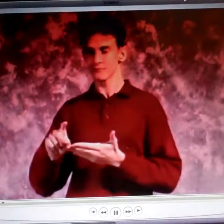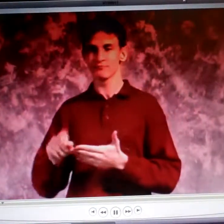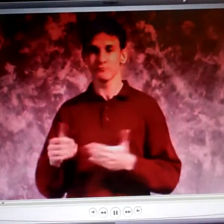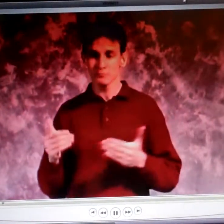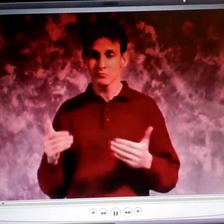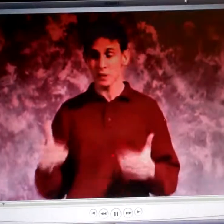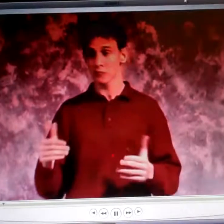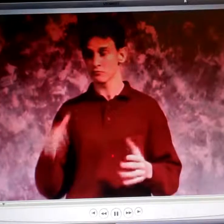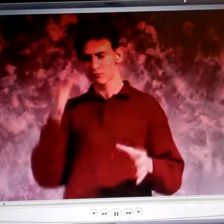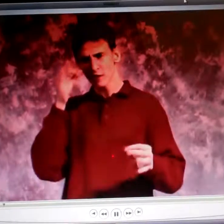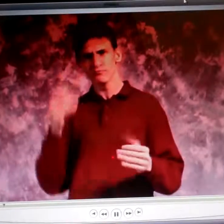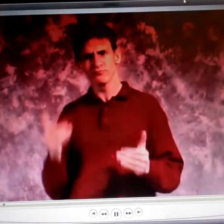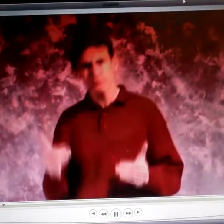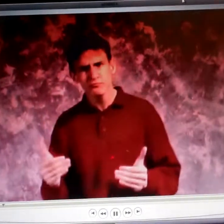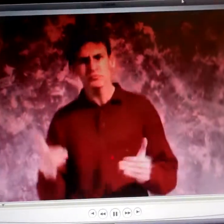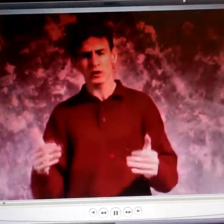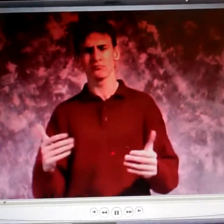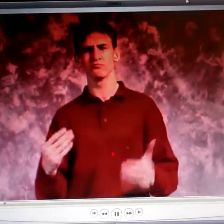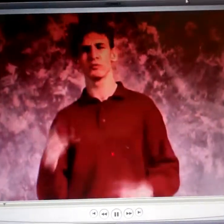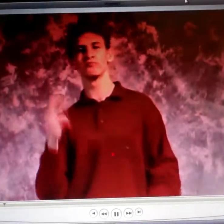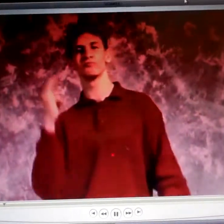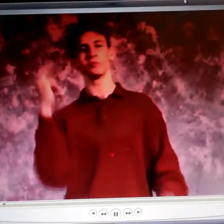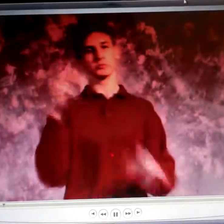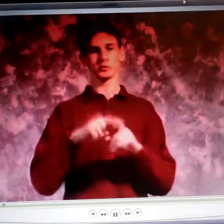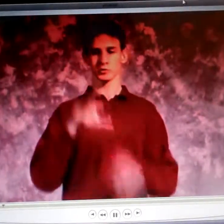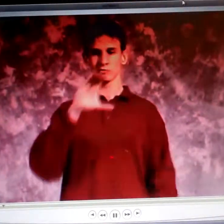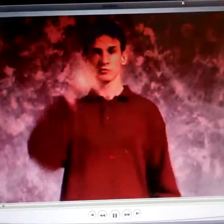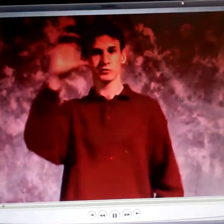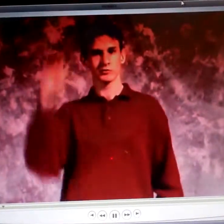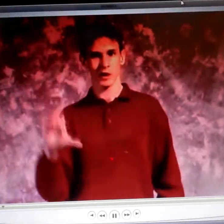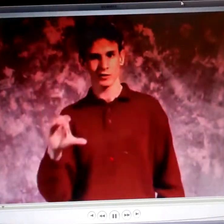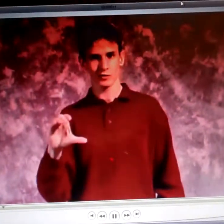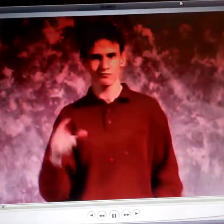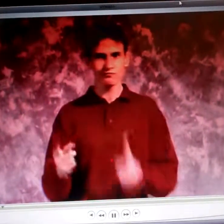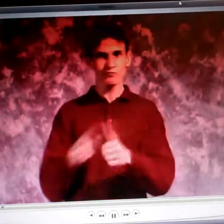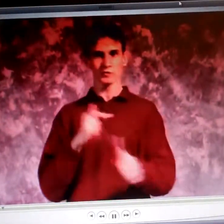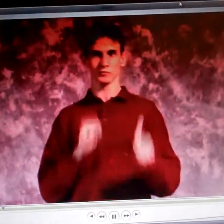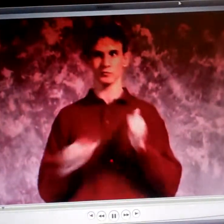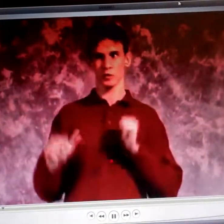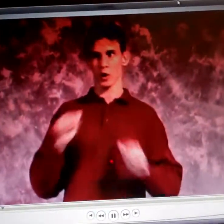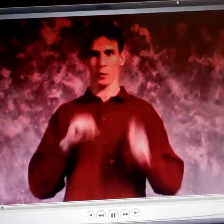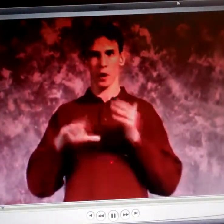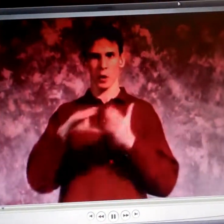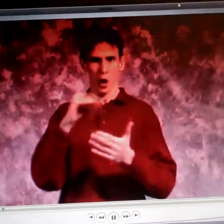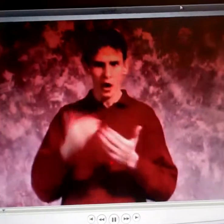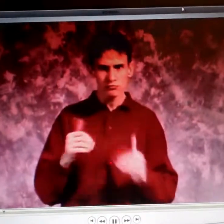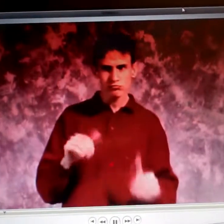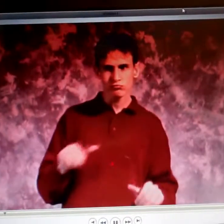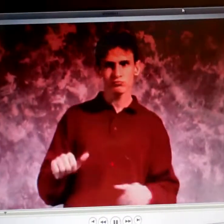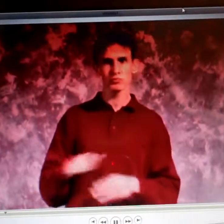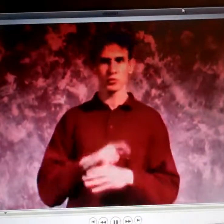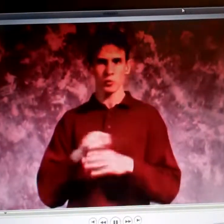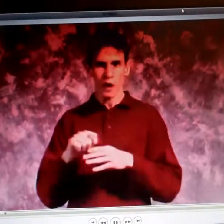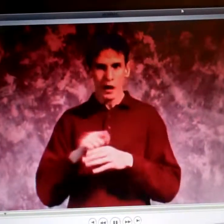core practicing for about a week and then we decided to go to Chicago to perform our show.